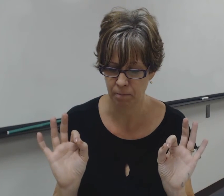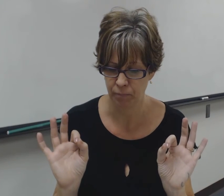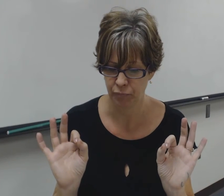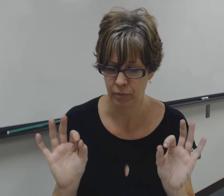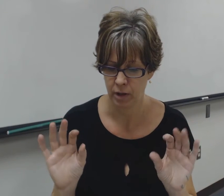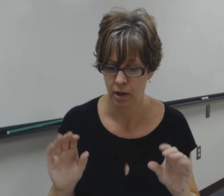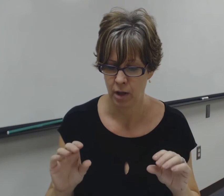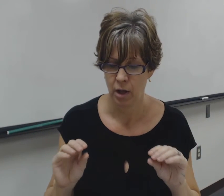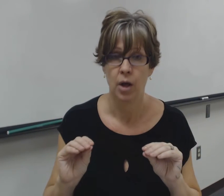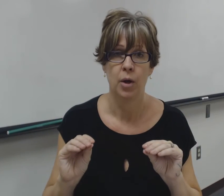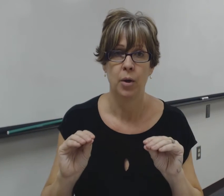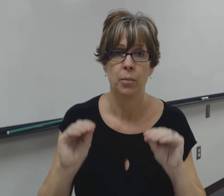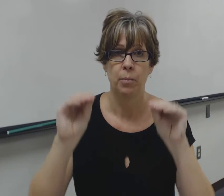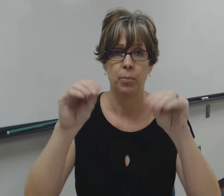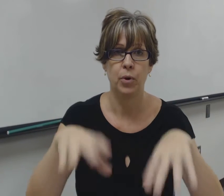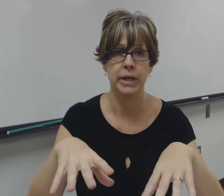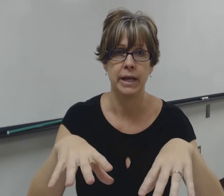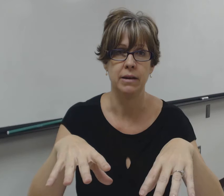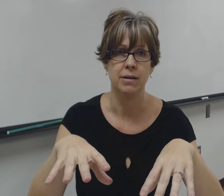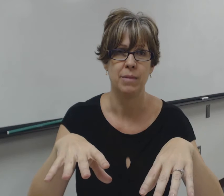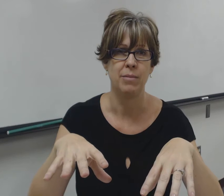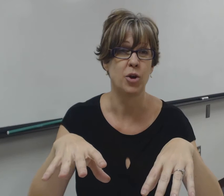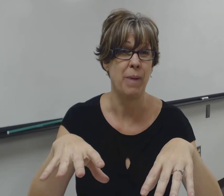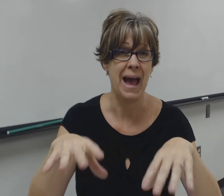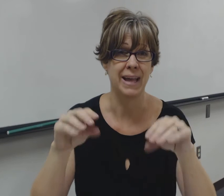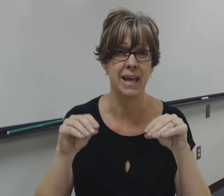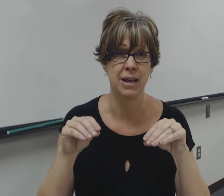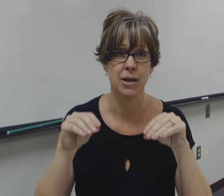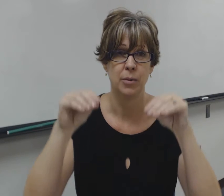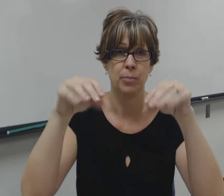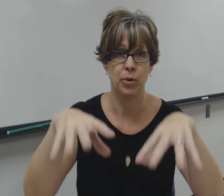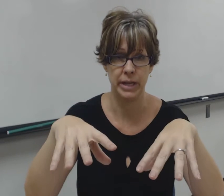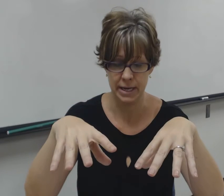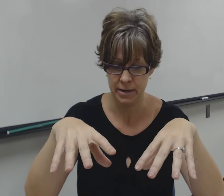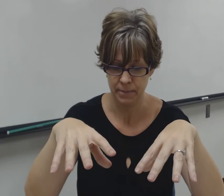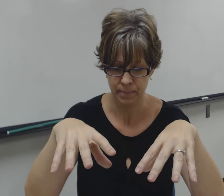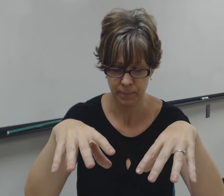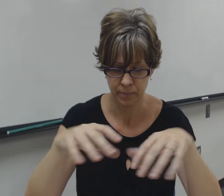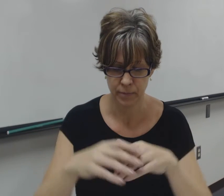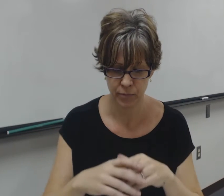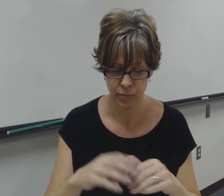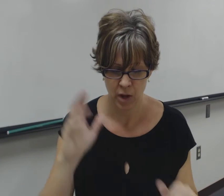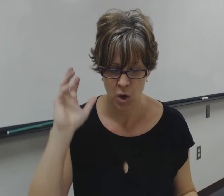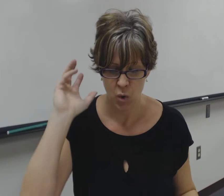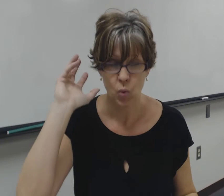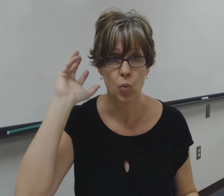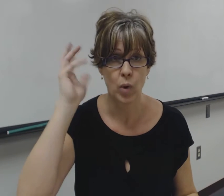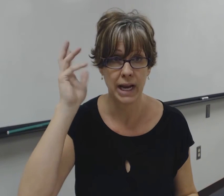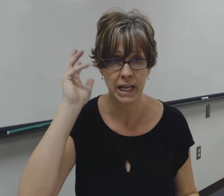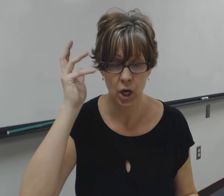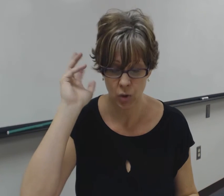put in maybe you're packing put in radio